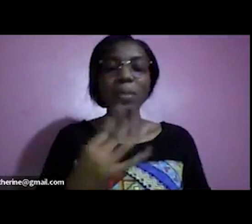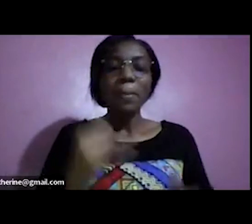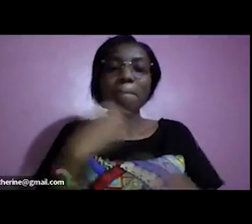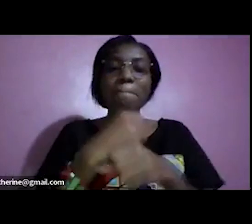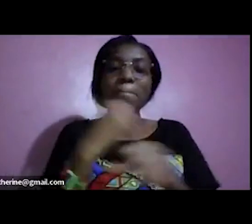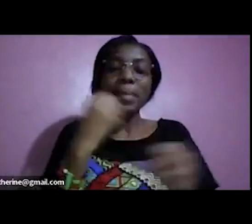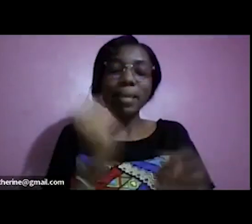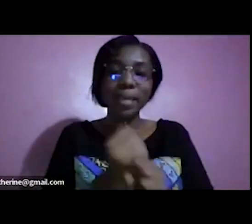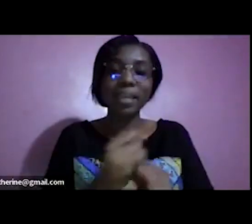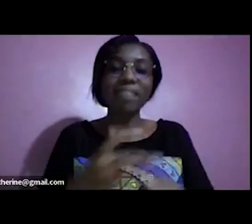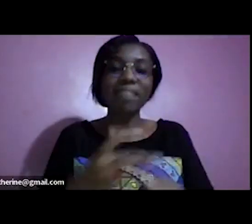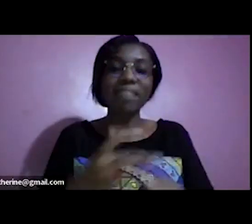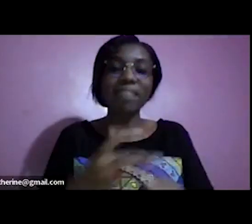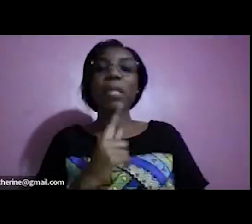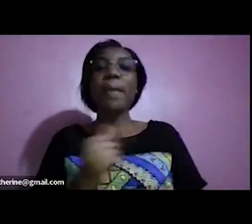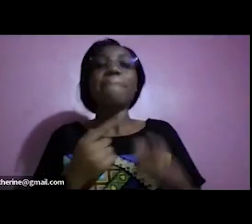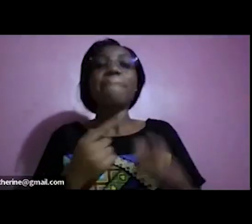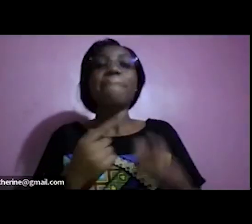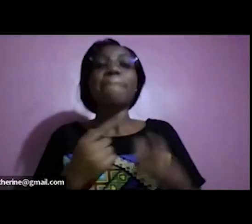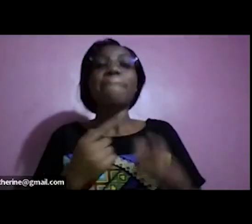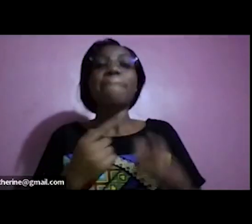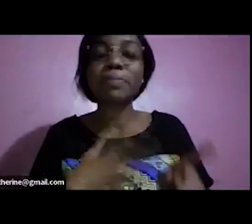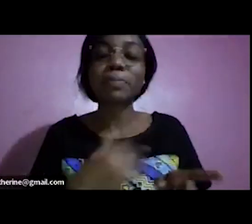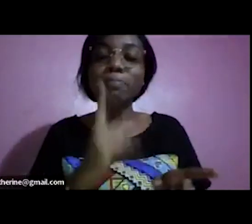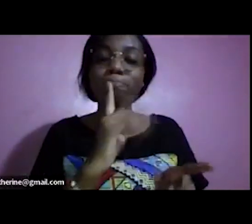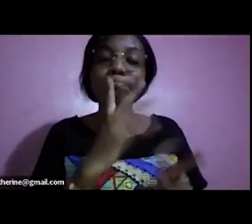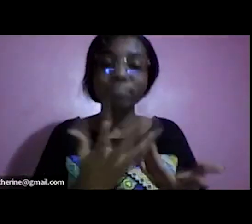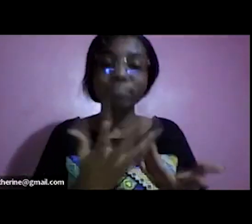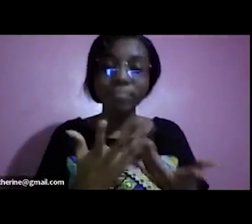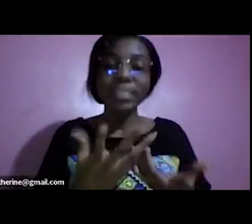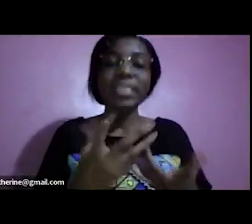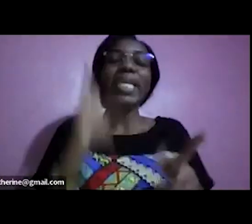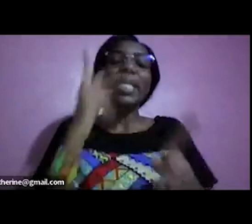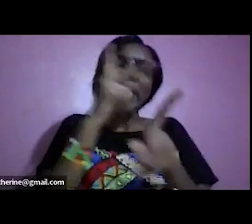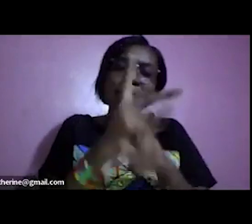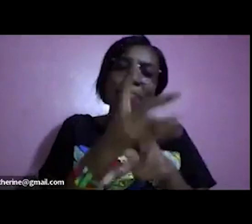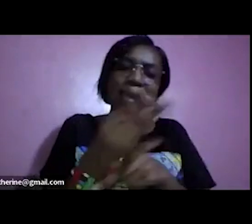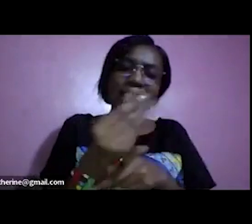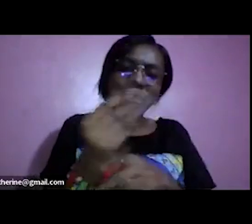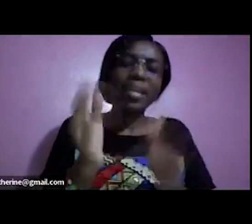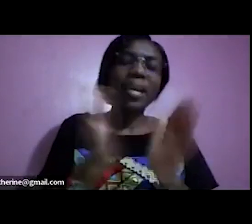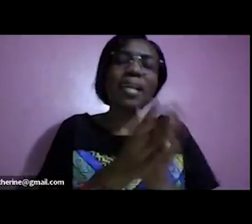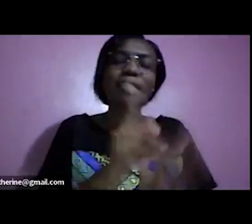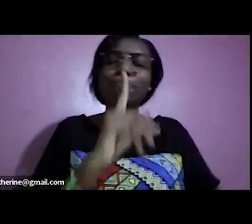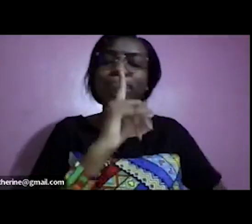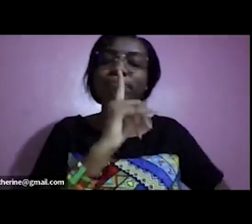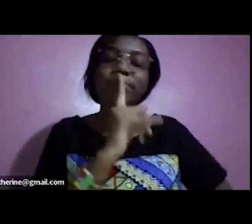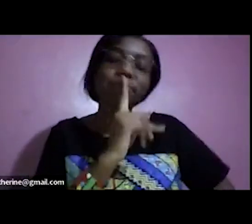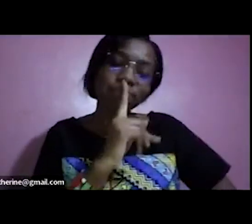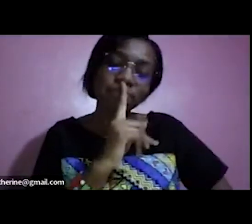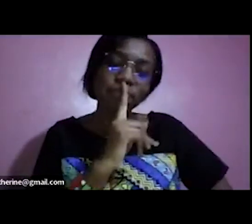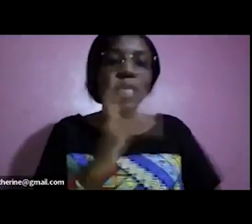thing but if in uganda we say you just pick your money and keep quiet if you are the person in control of your money and you're living